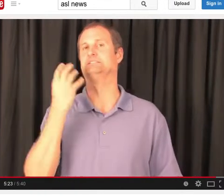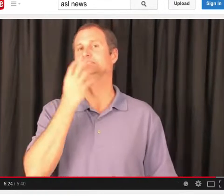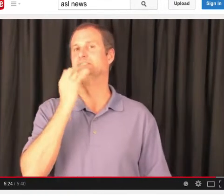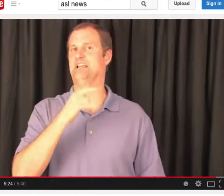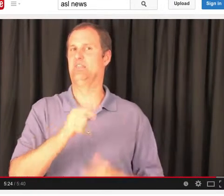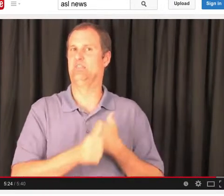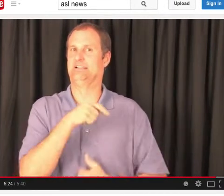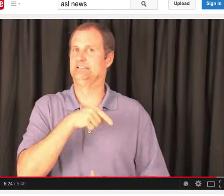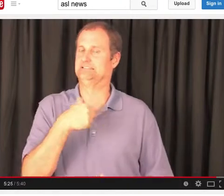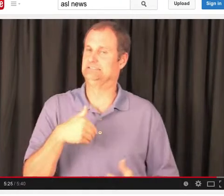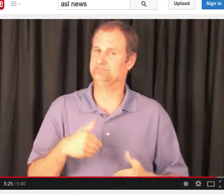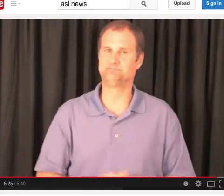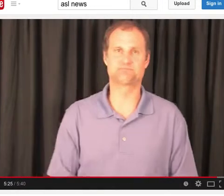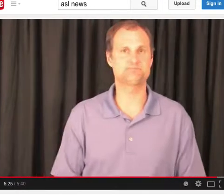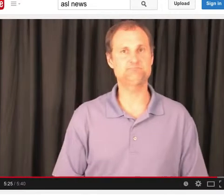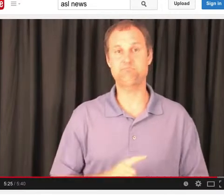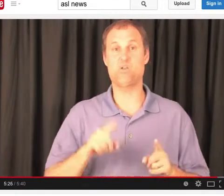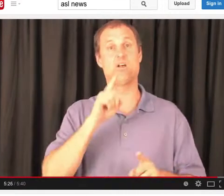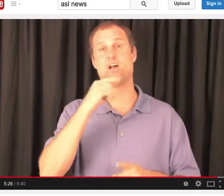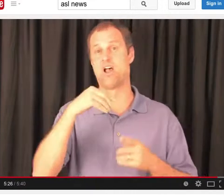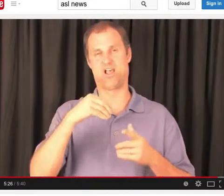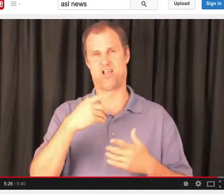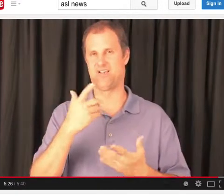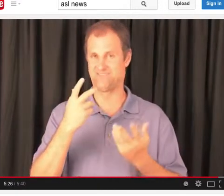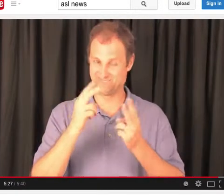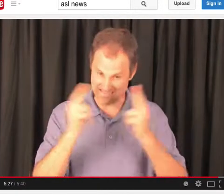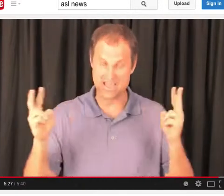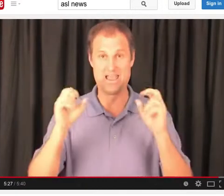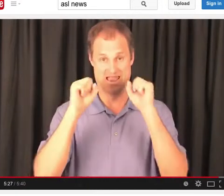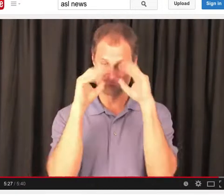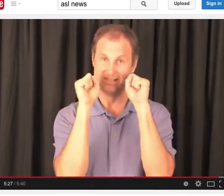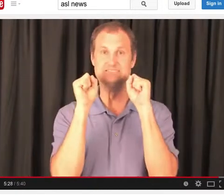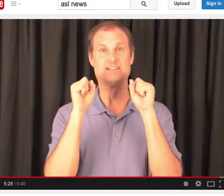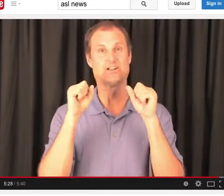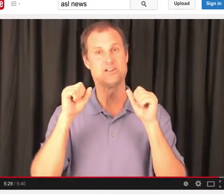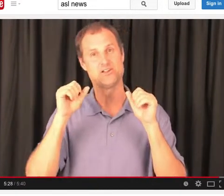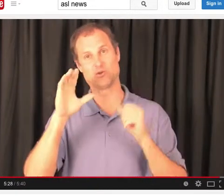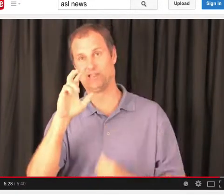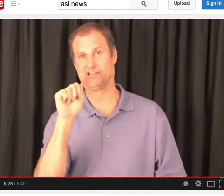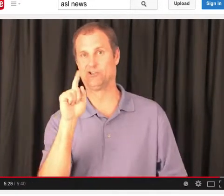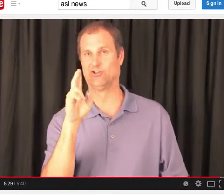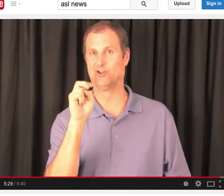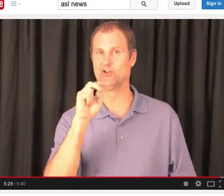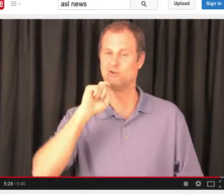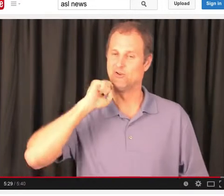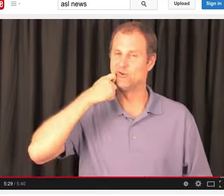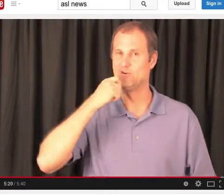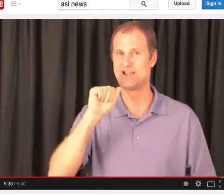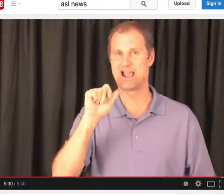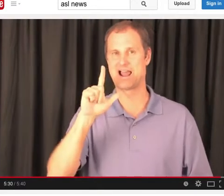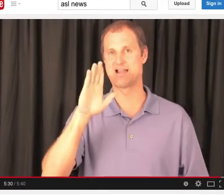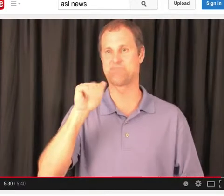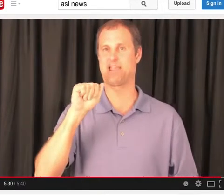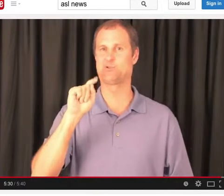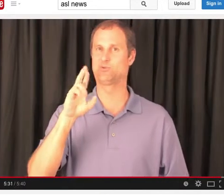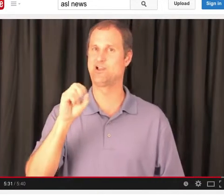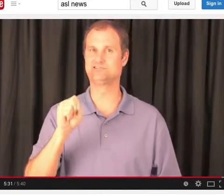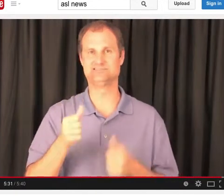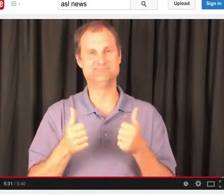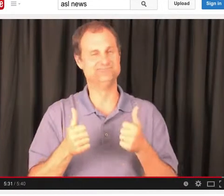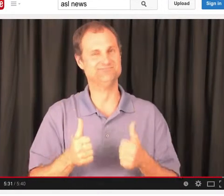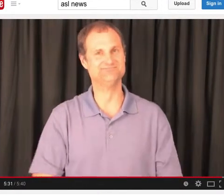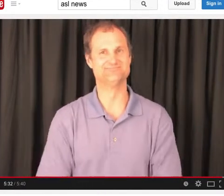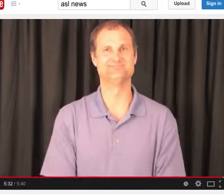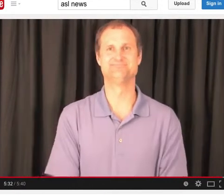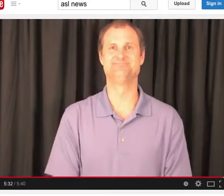or plastic and sometimes if you see a decomposed albatross, you will notice that in their